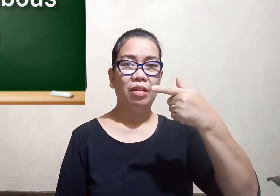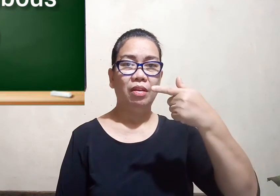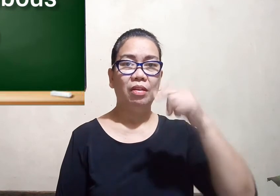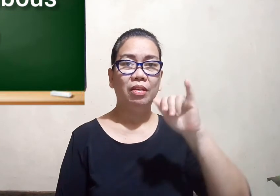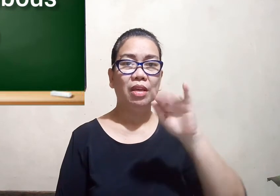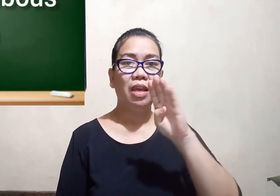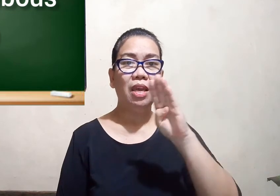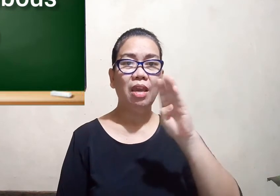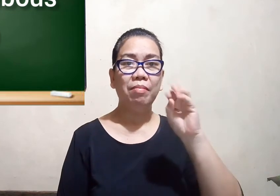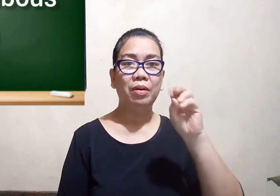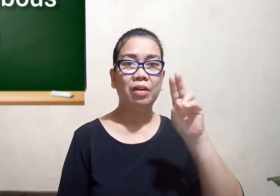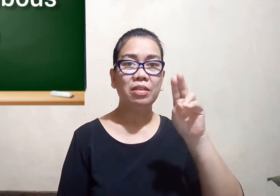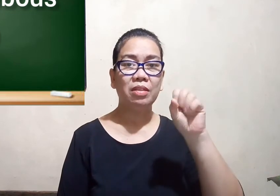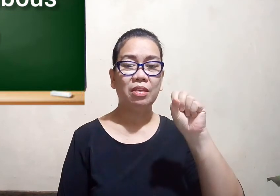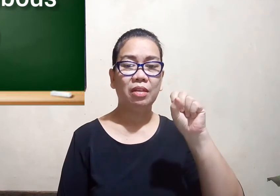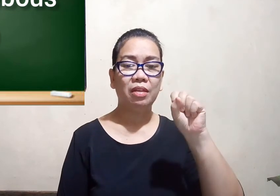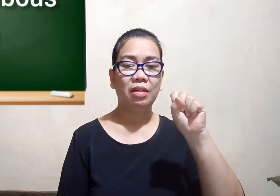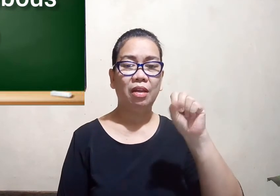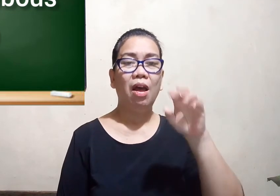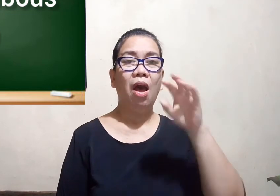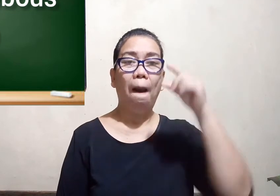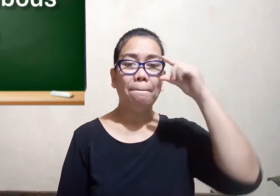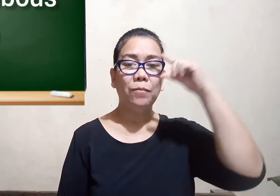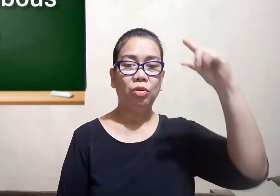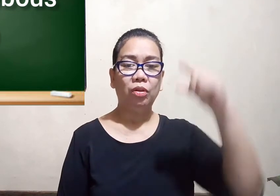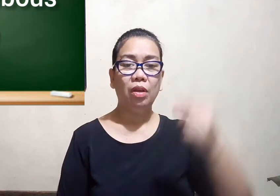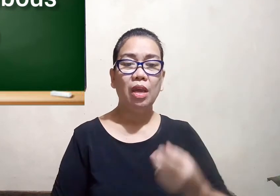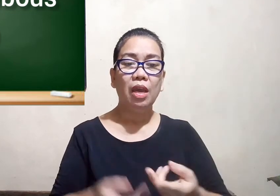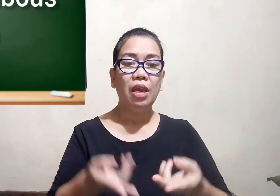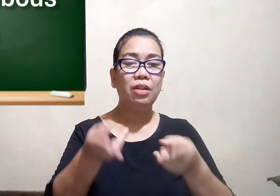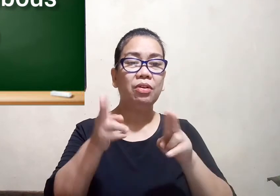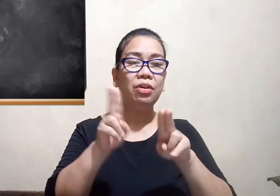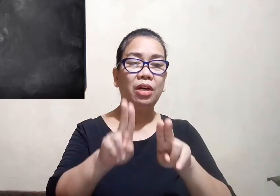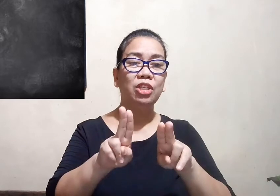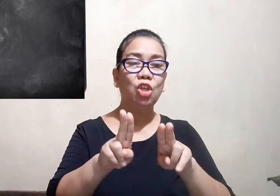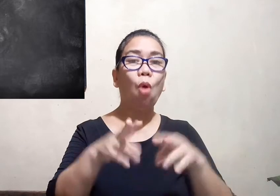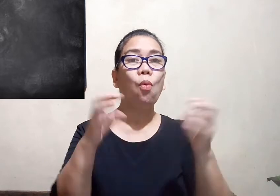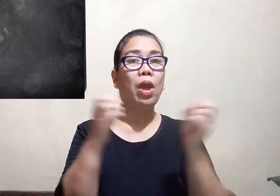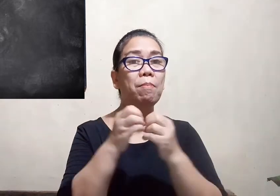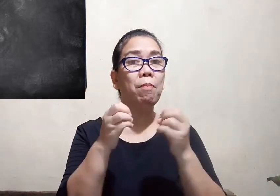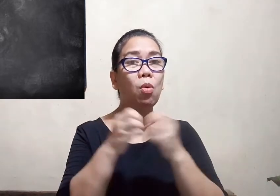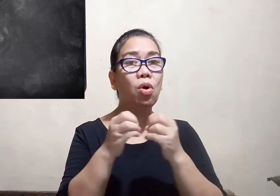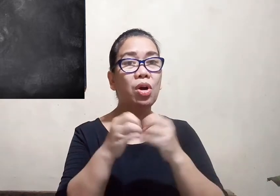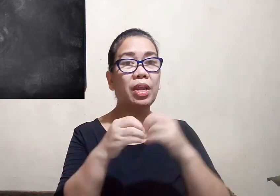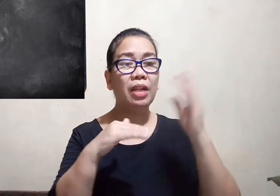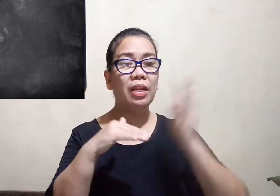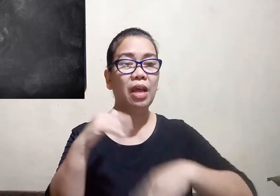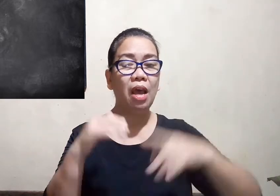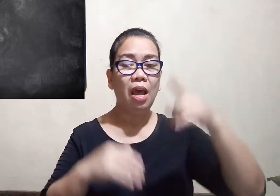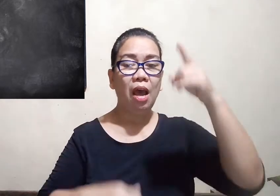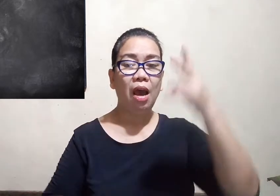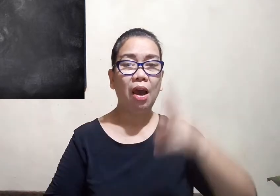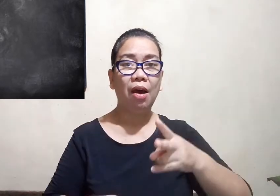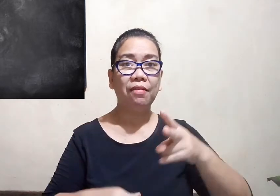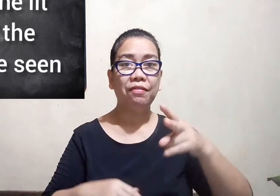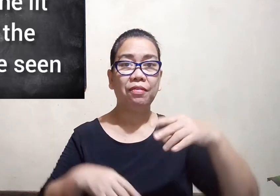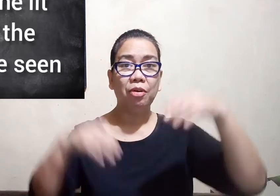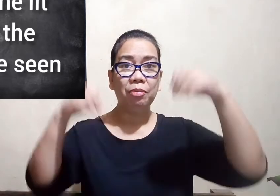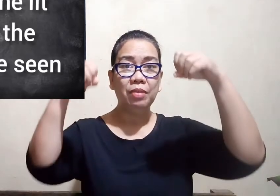fourth us moon it occurs when more than half of the